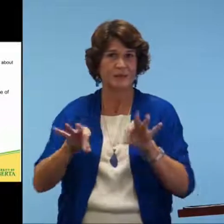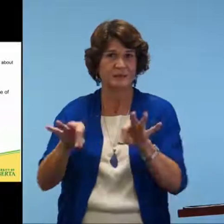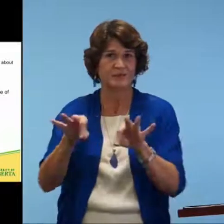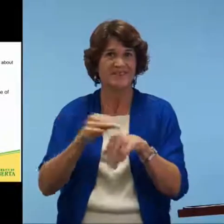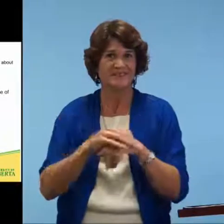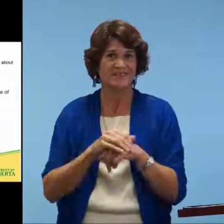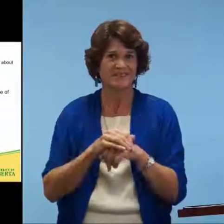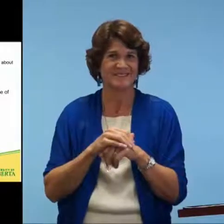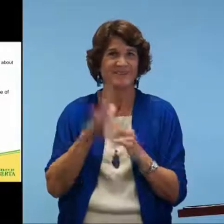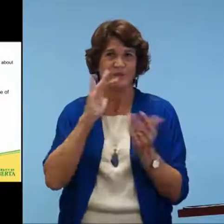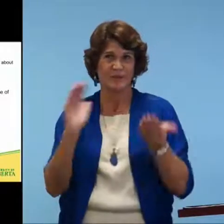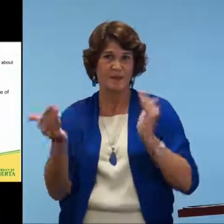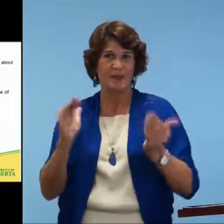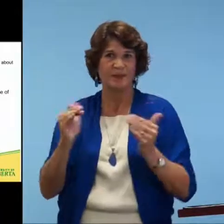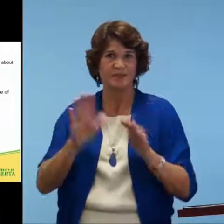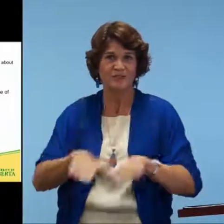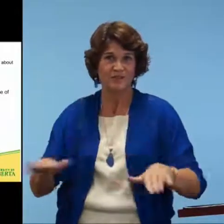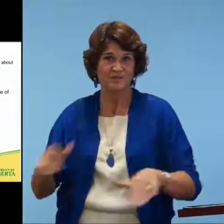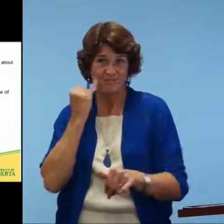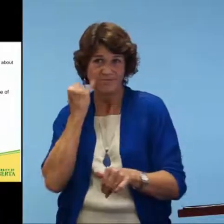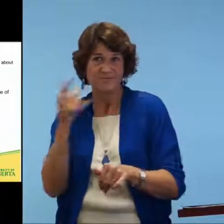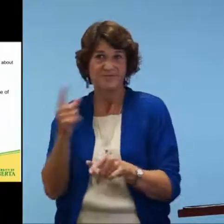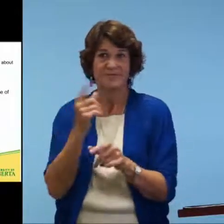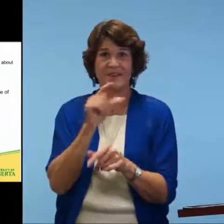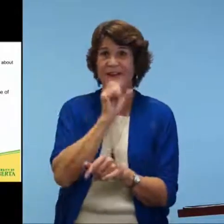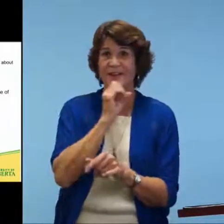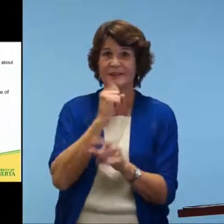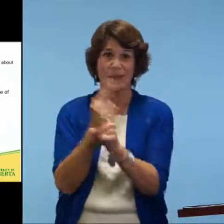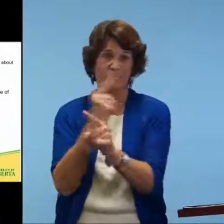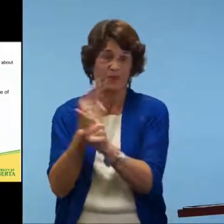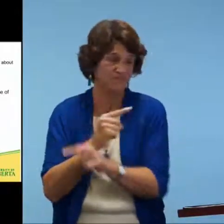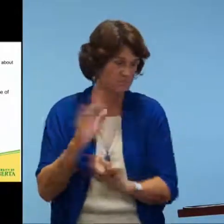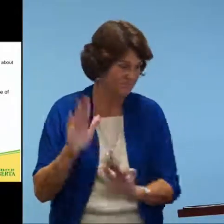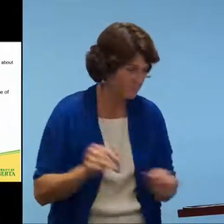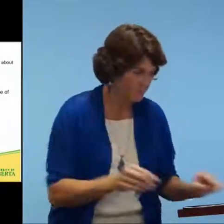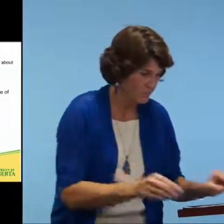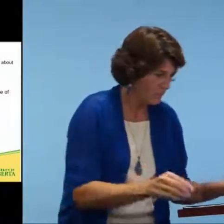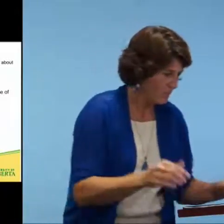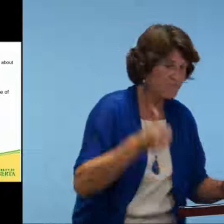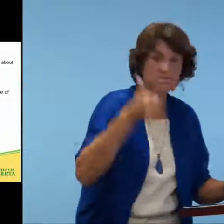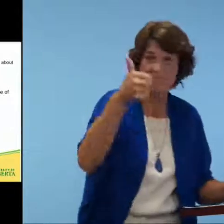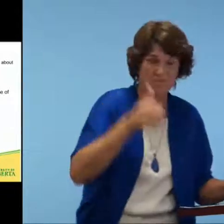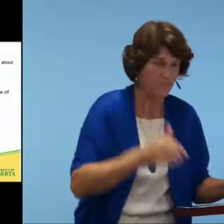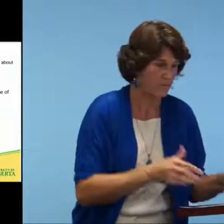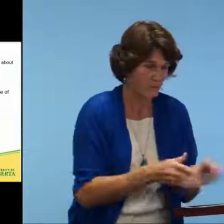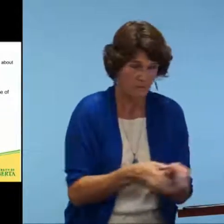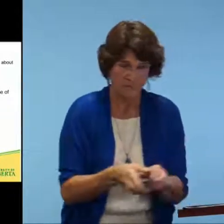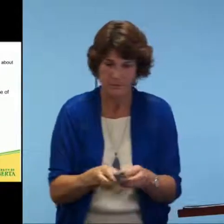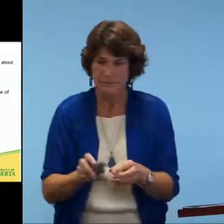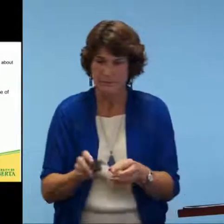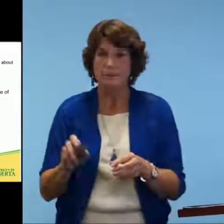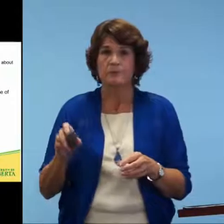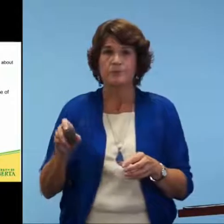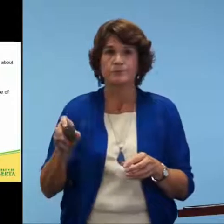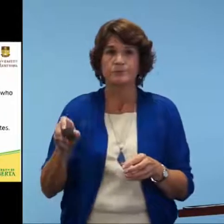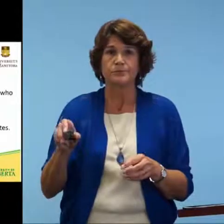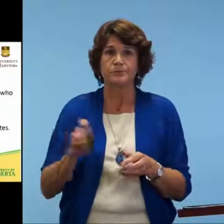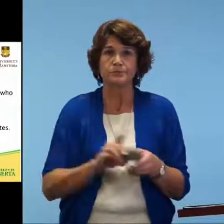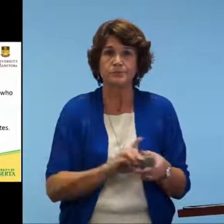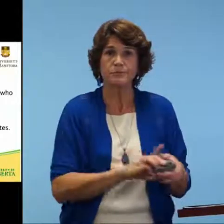We look at age appropriateness for ASL acquisition within our testing assessment tools. And so again, these tests will support